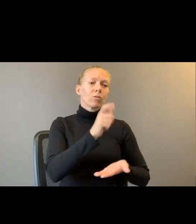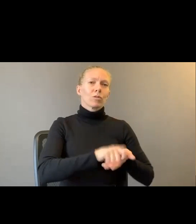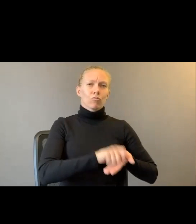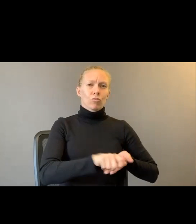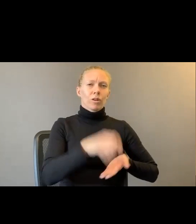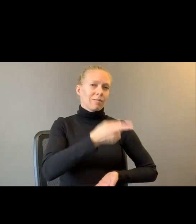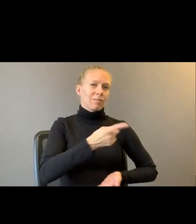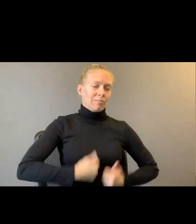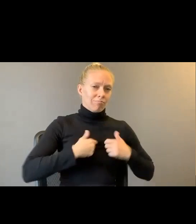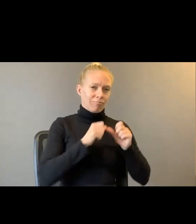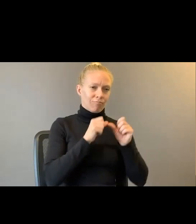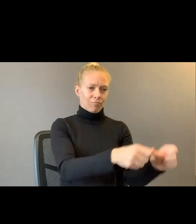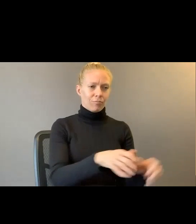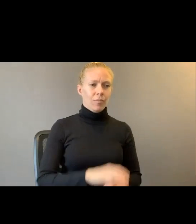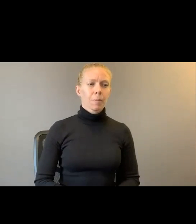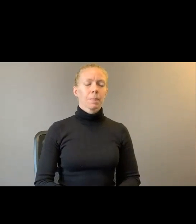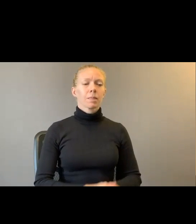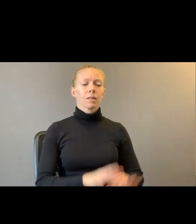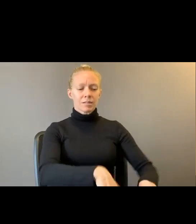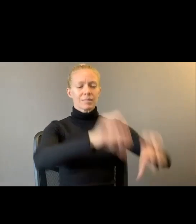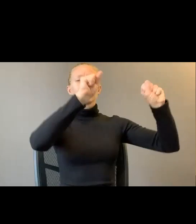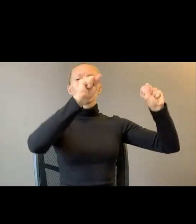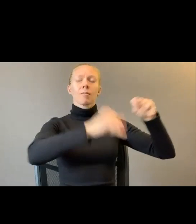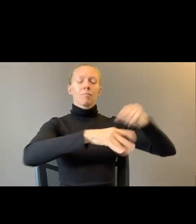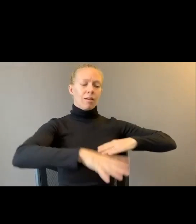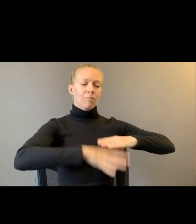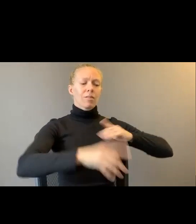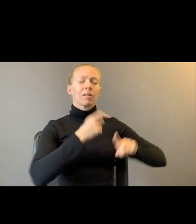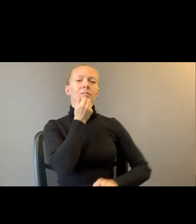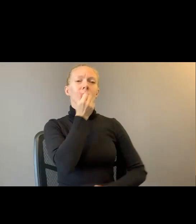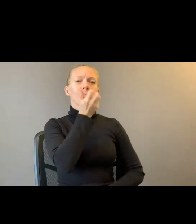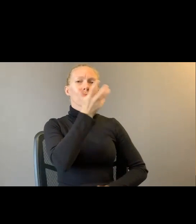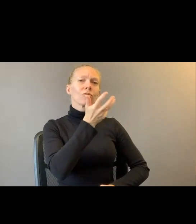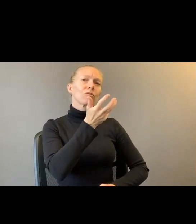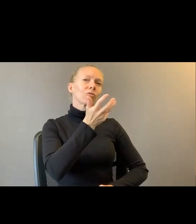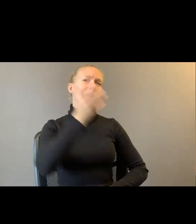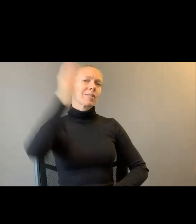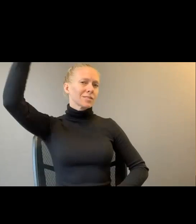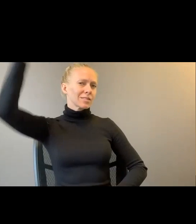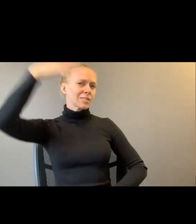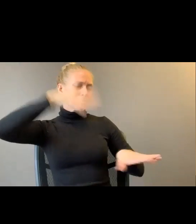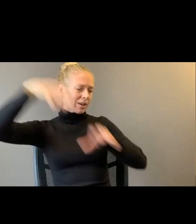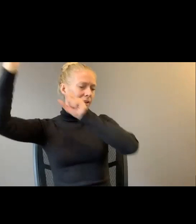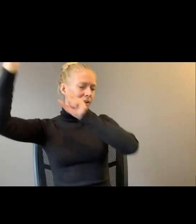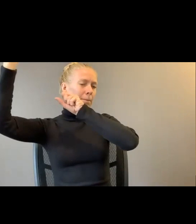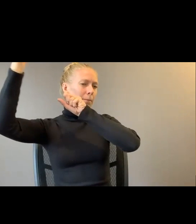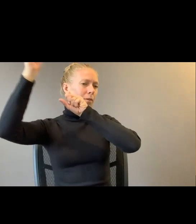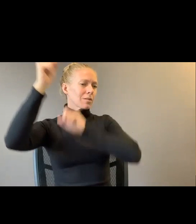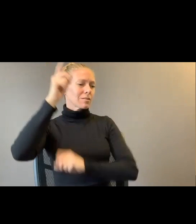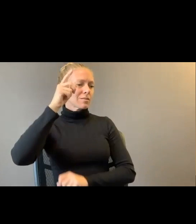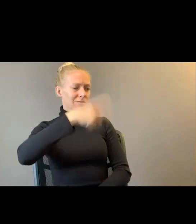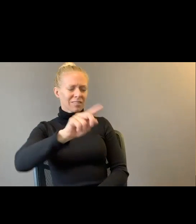blood from the grass son. Take it up. These people do not thirst for it.